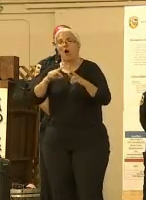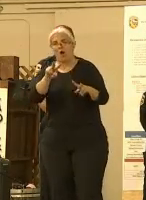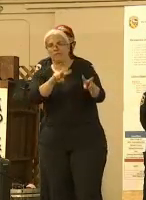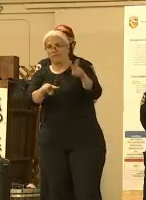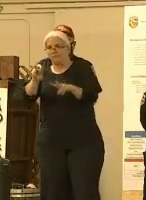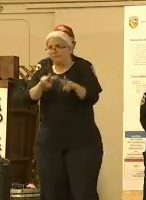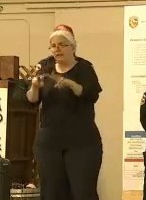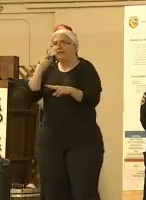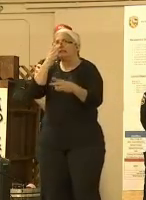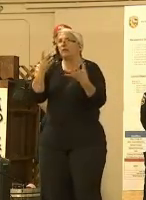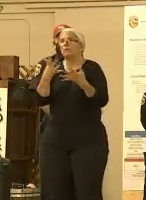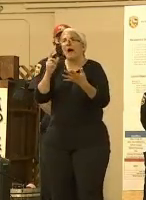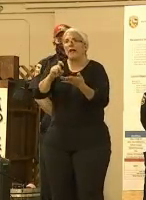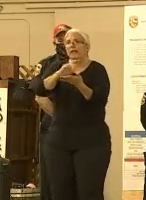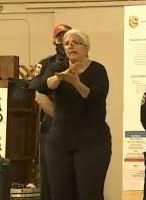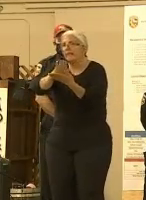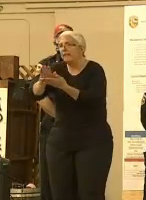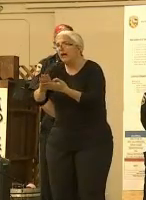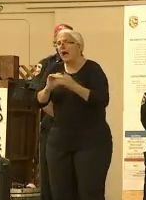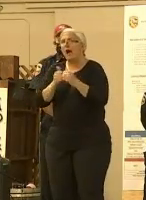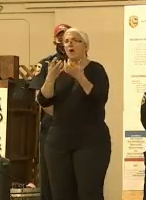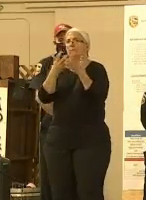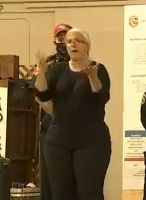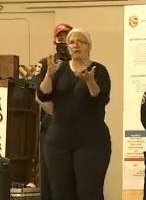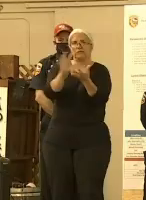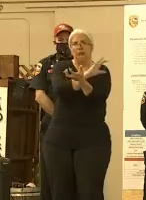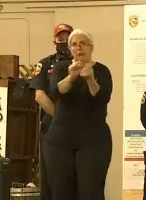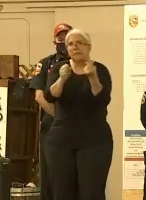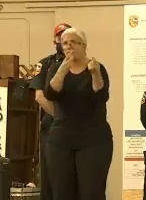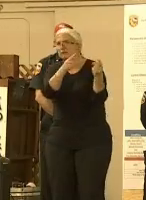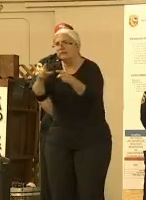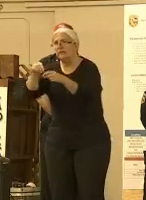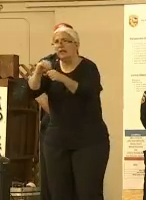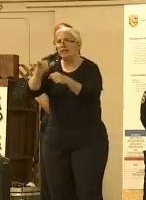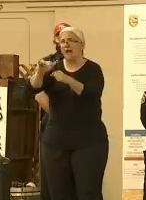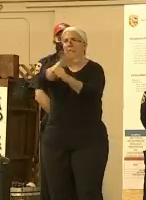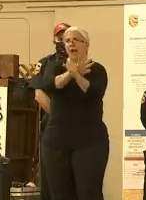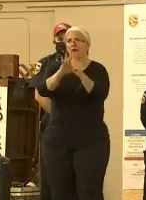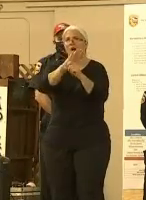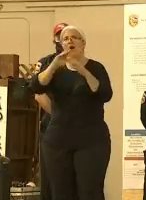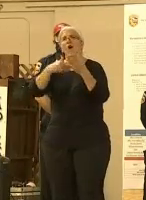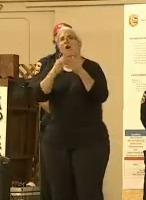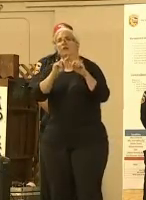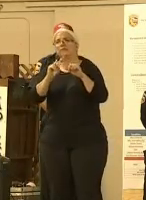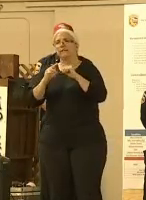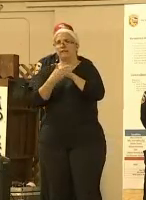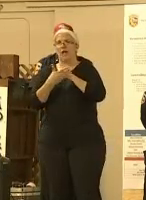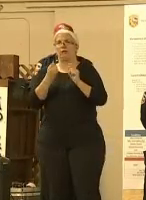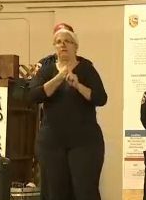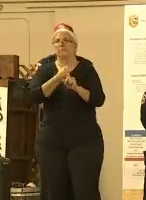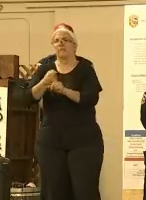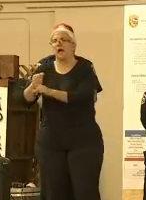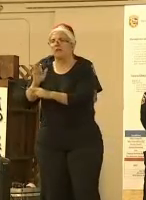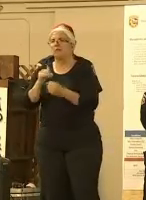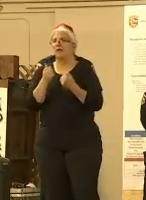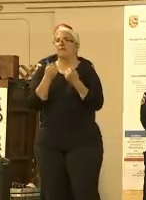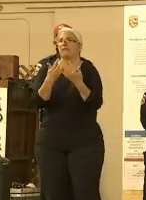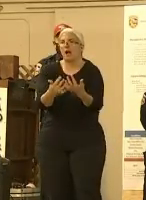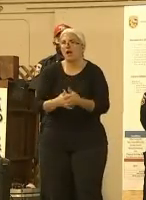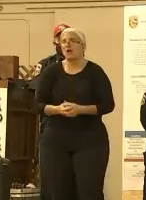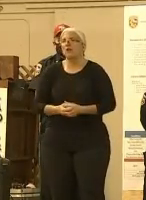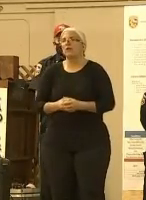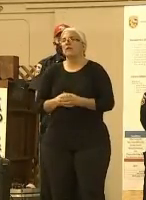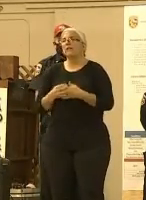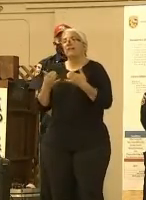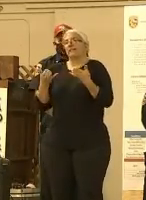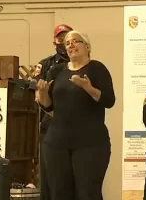damage in our counties. And this oftentimes is a time when we start to feel a sense of loss